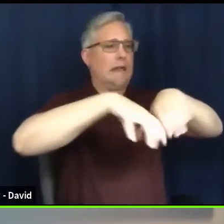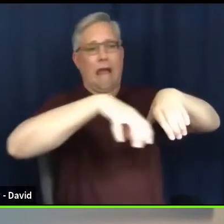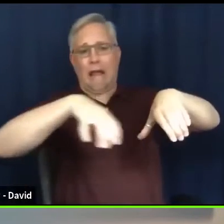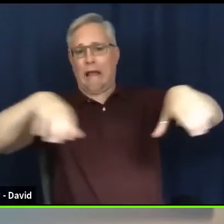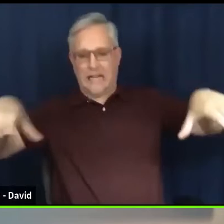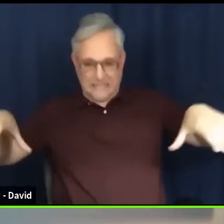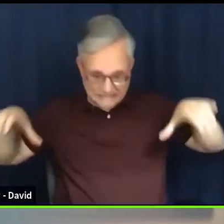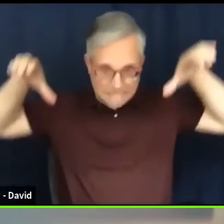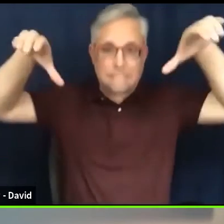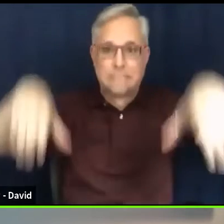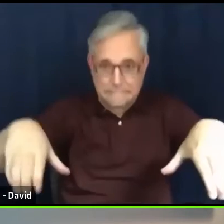And it's a waste.